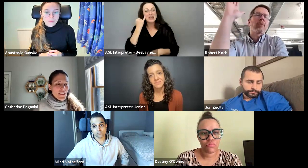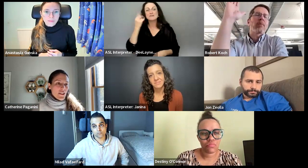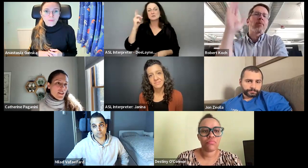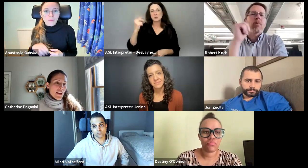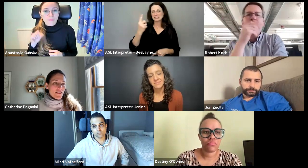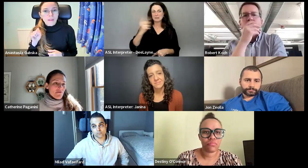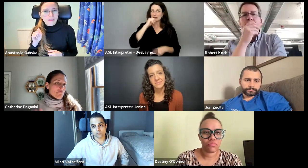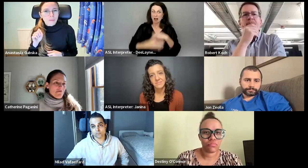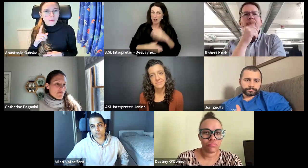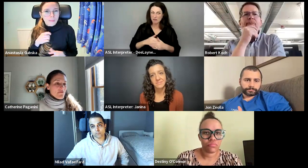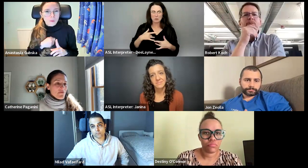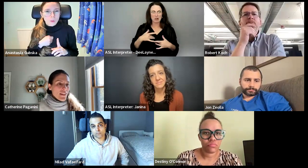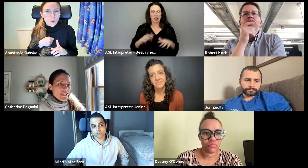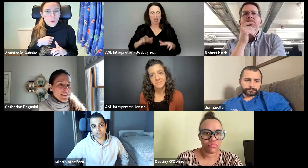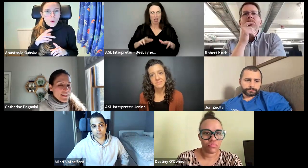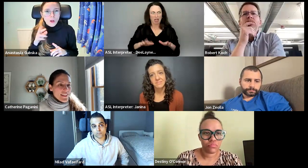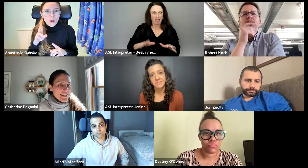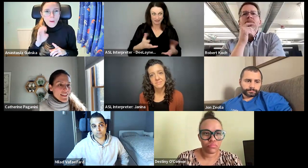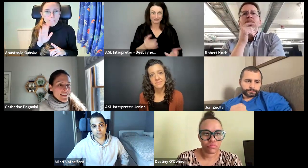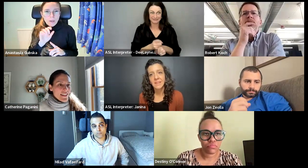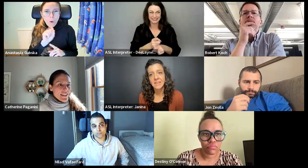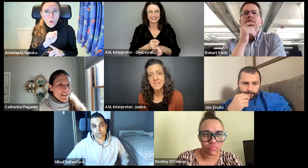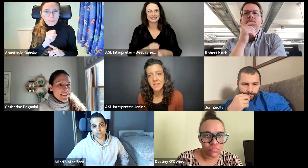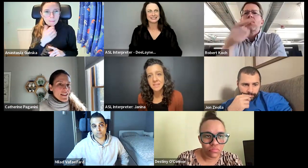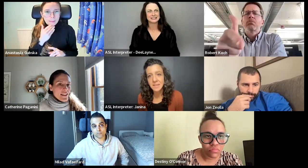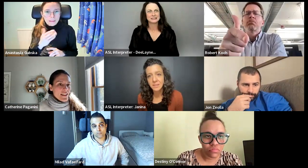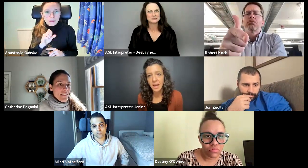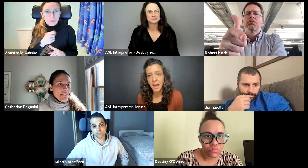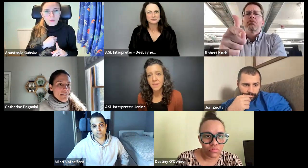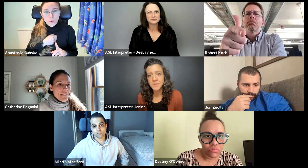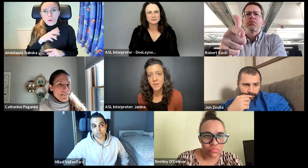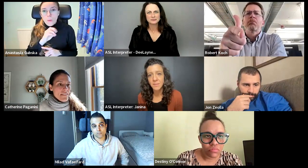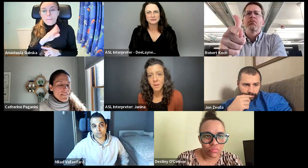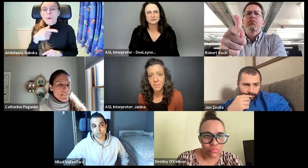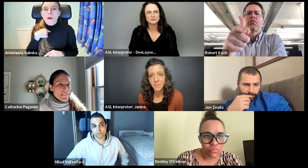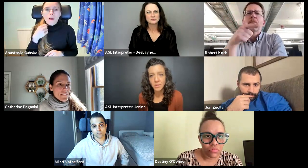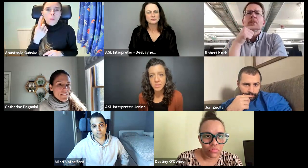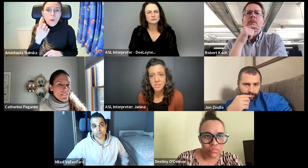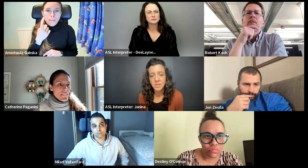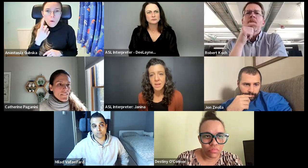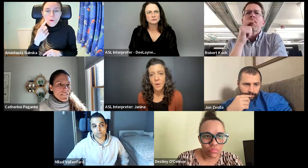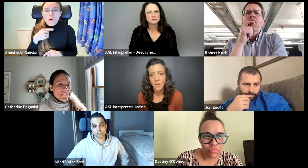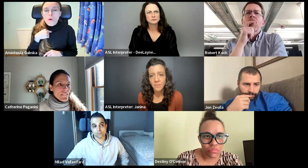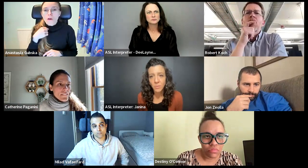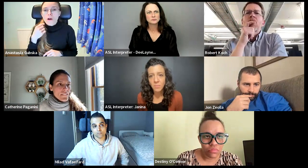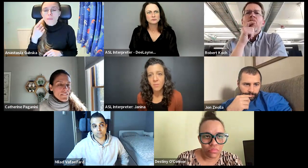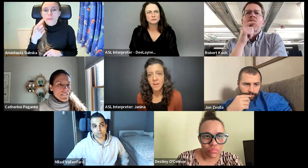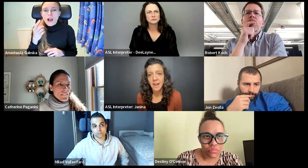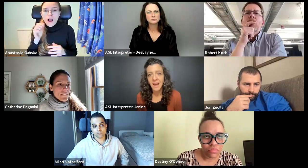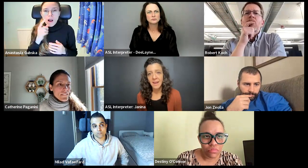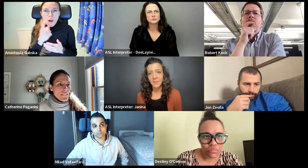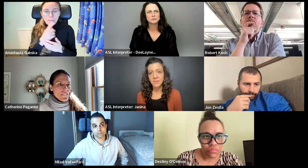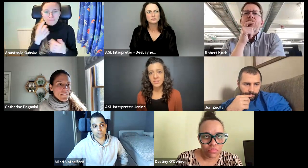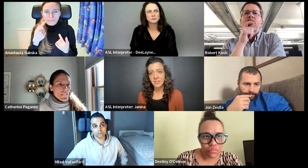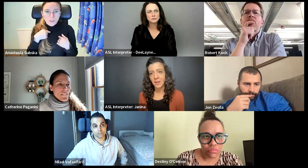zone, you're not. Yeah. And this is Anastasia. I'm sorry, Rob, if you could just hold on for one